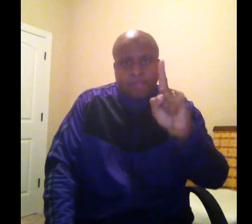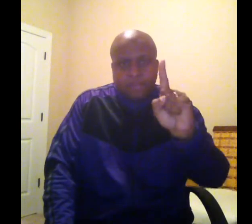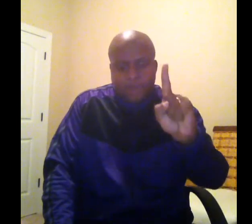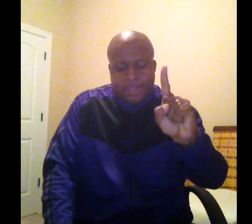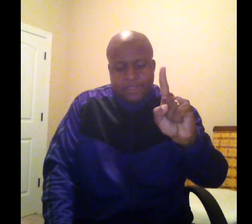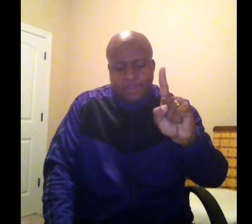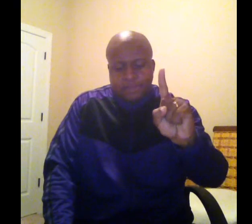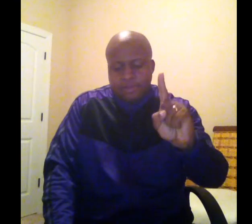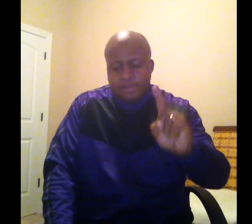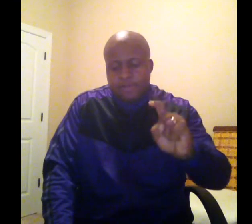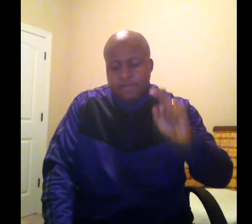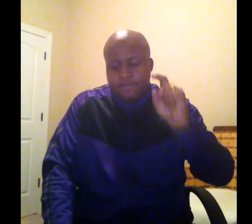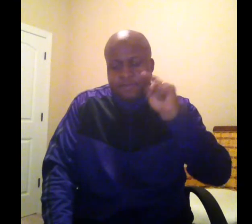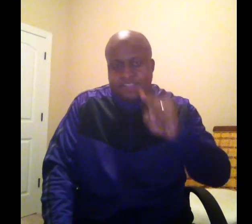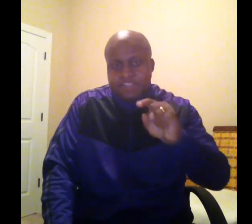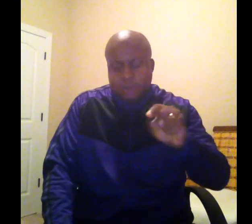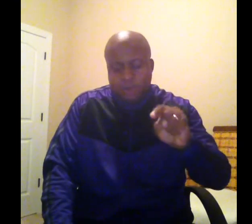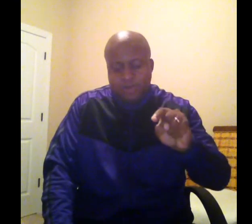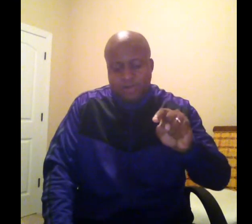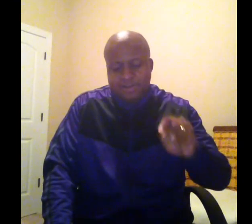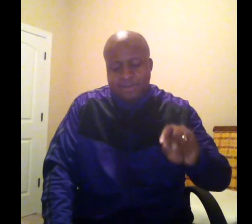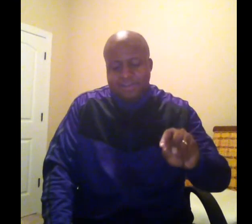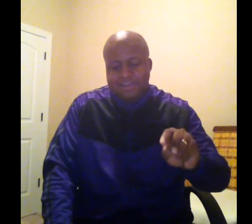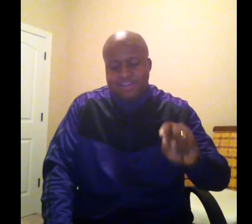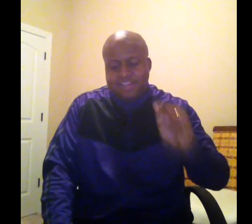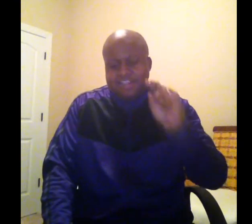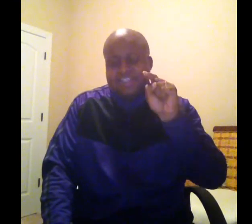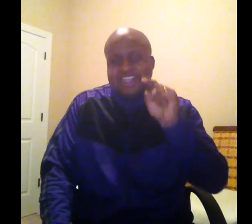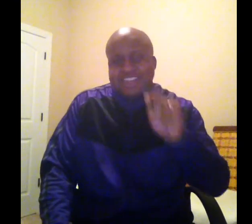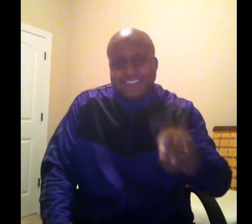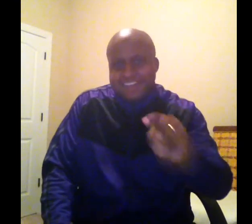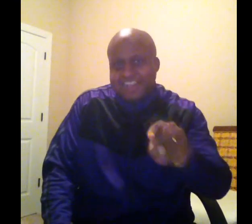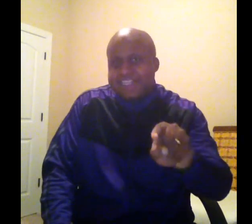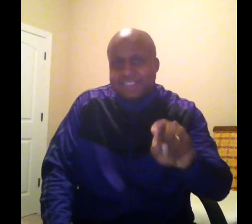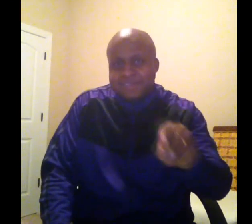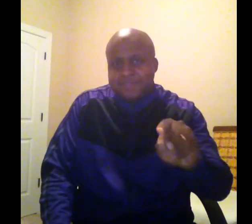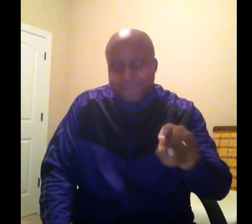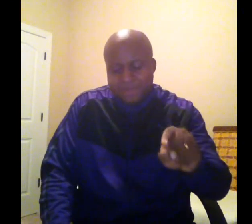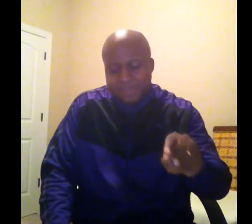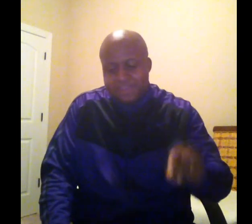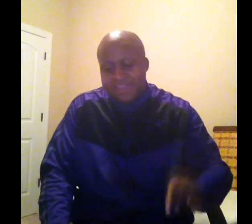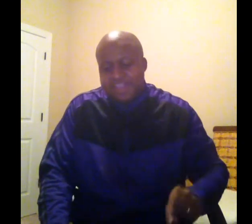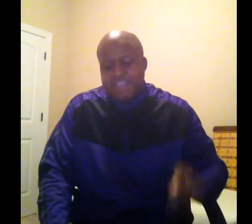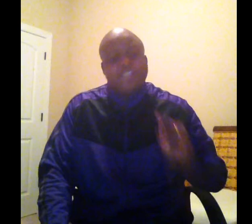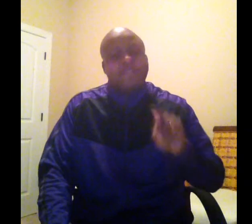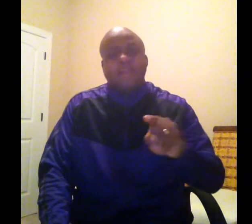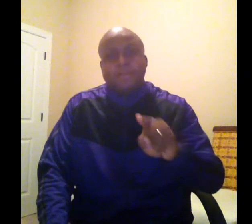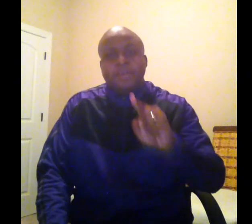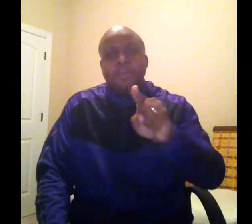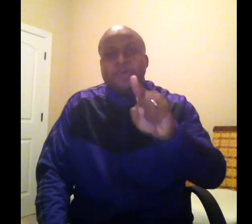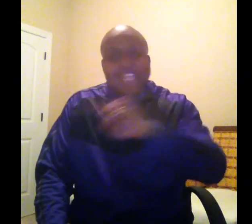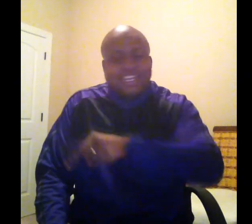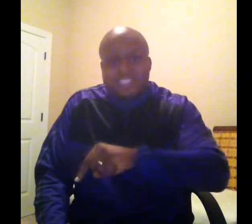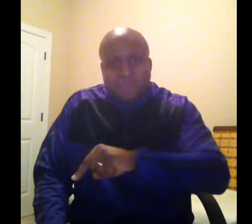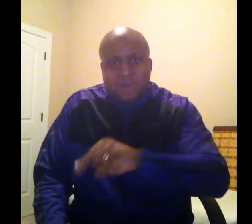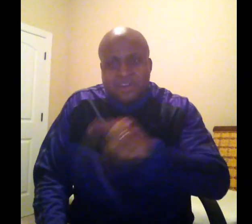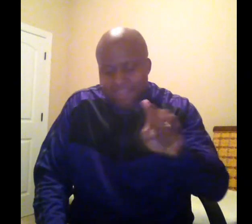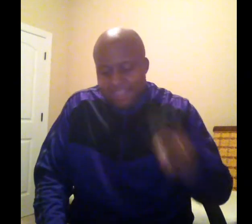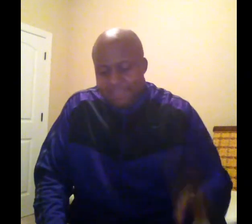praise for this corner that he is developing. He's developing you in this corner, even